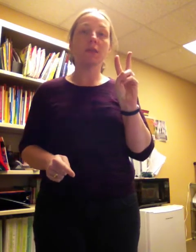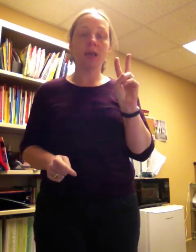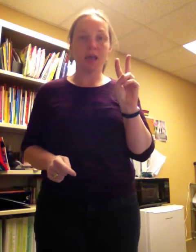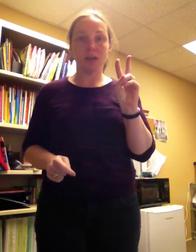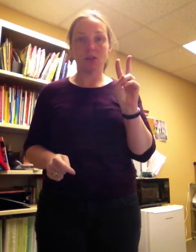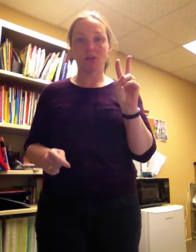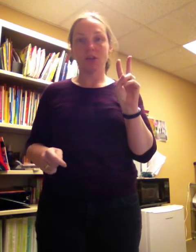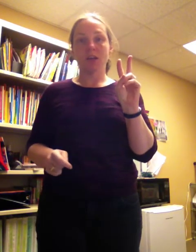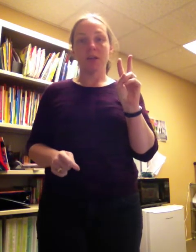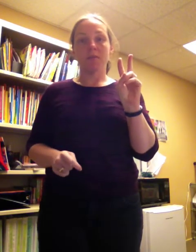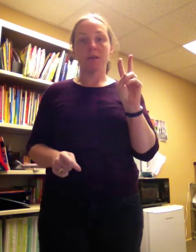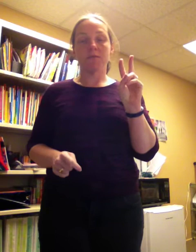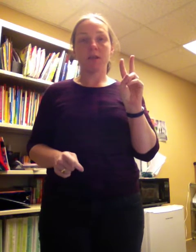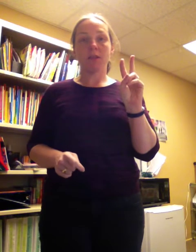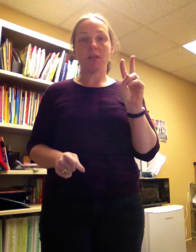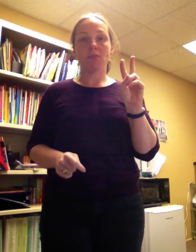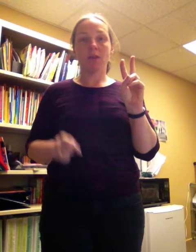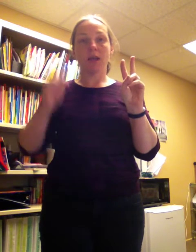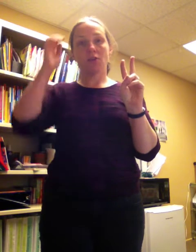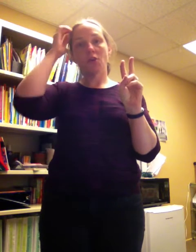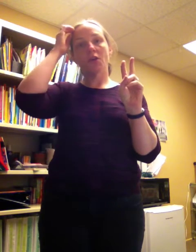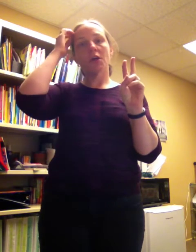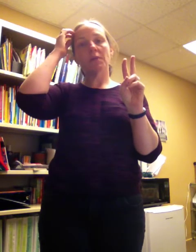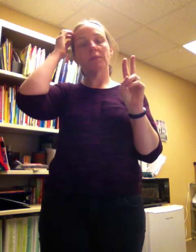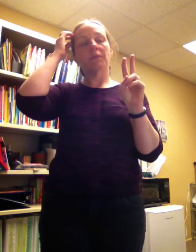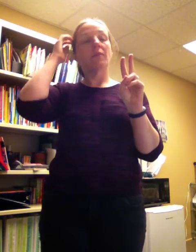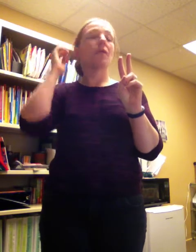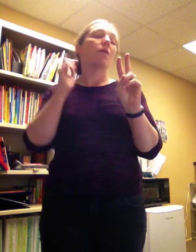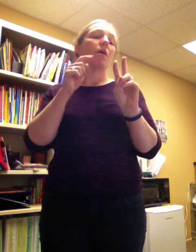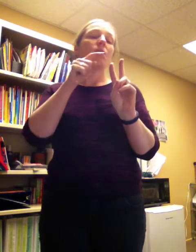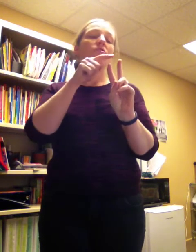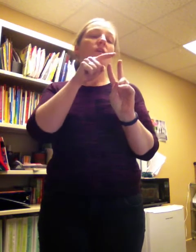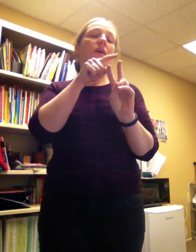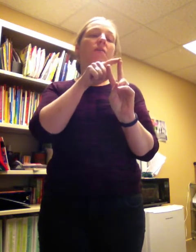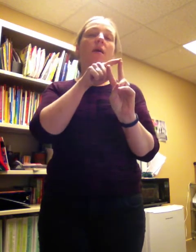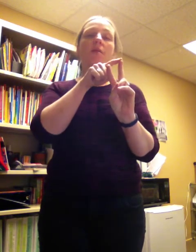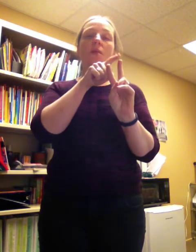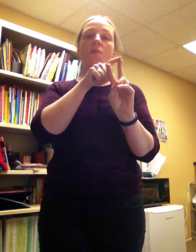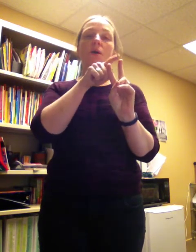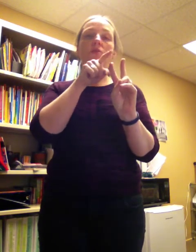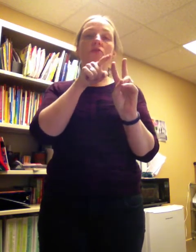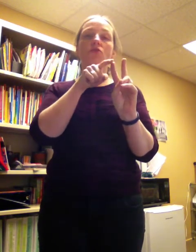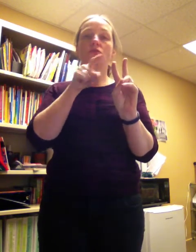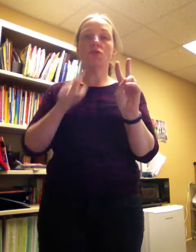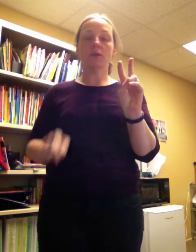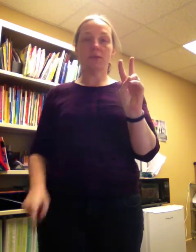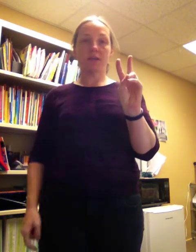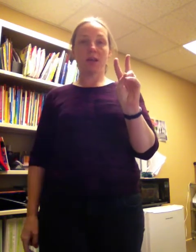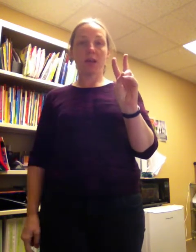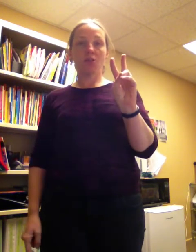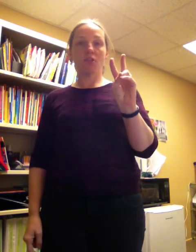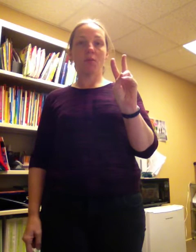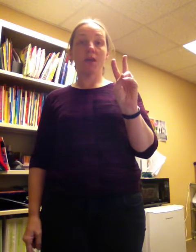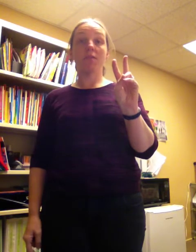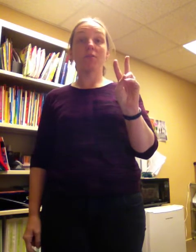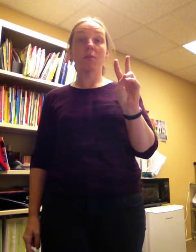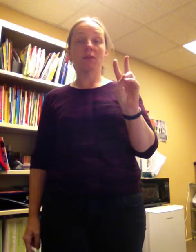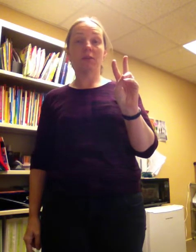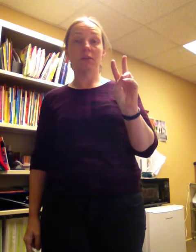the cage. Pick a friend that has not had a turn, and we should have how many? One, two gorillas in our cage. Now we have doubled it.